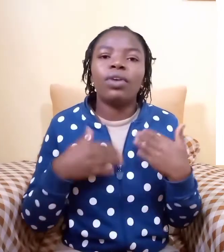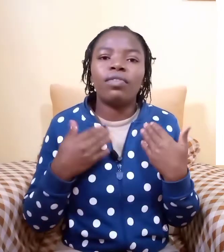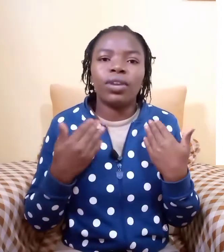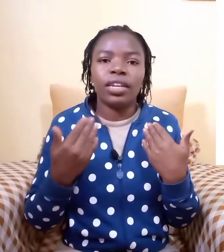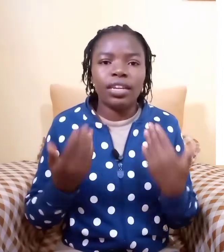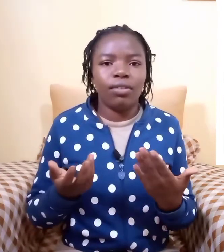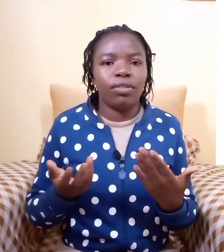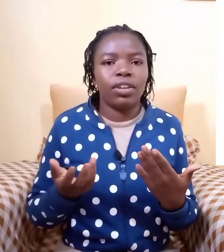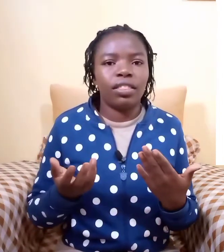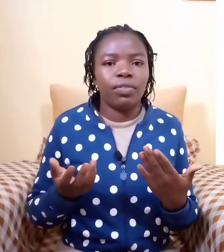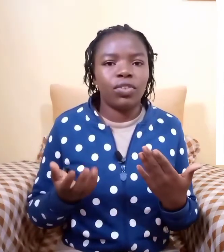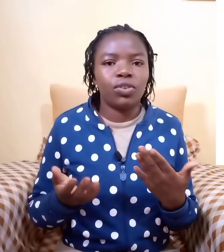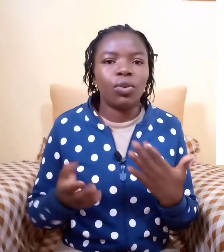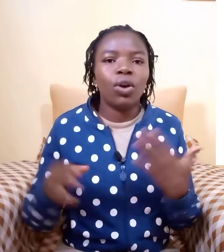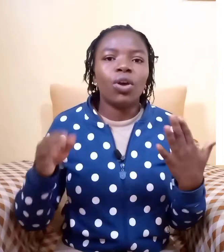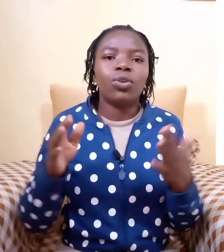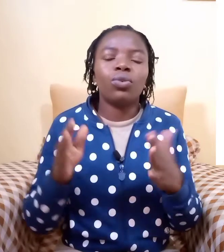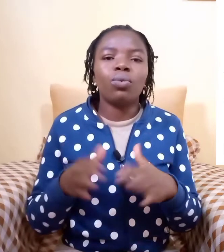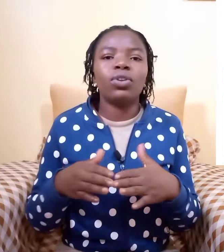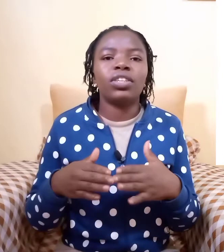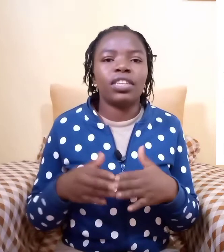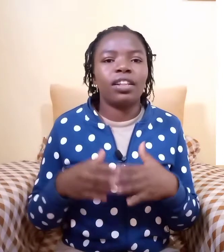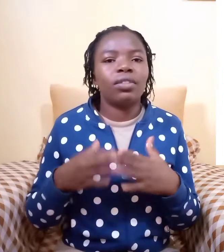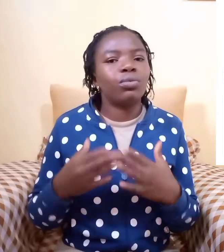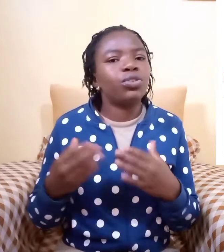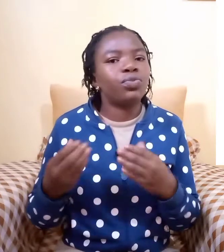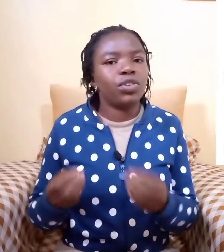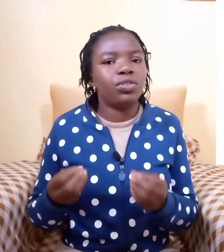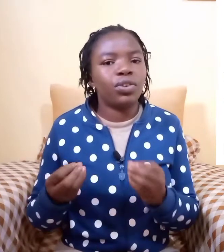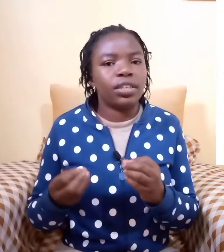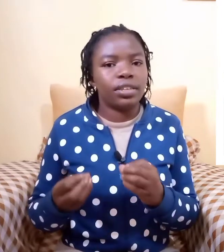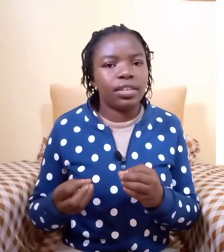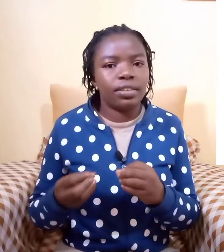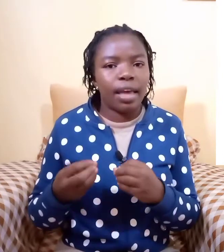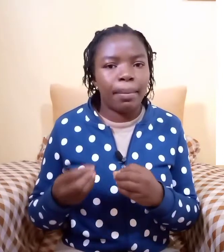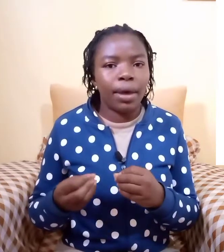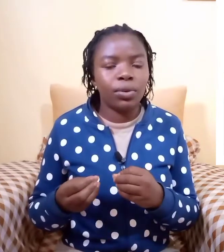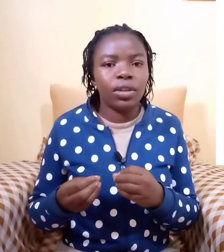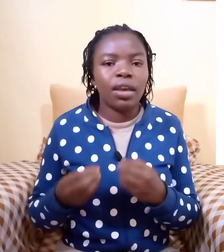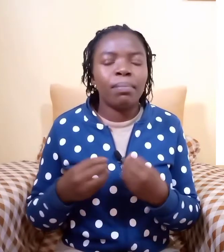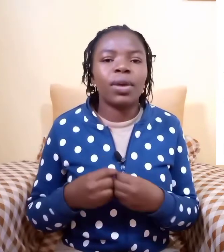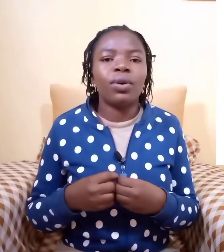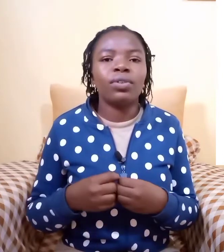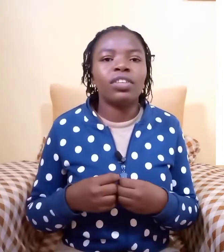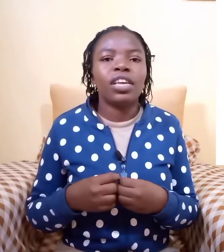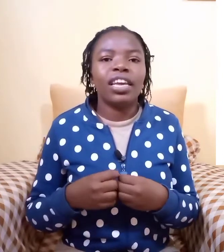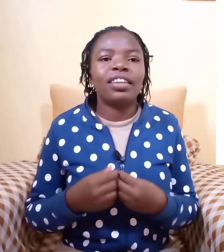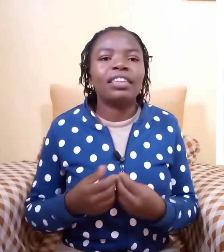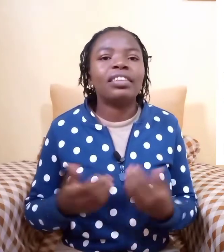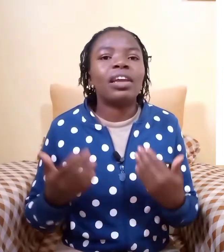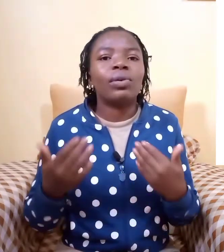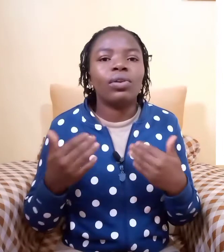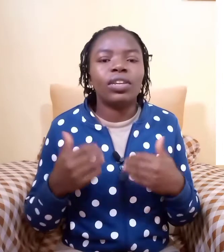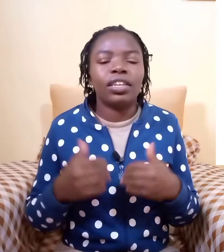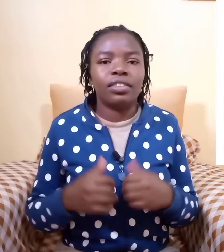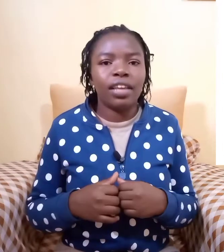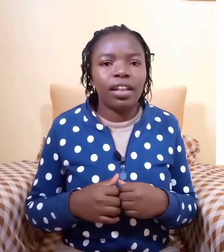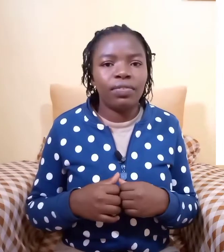you have already downloaded the video you won't tell which video it is about because it doesn't download itself